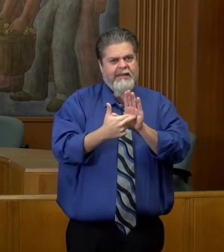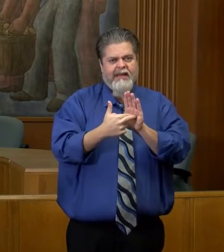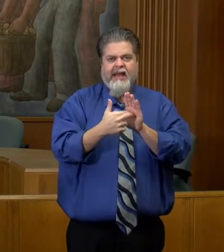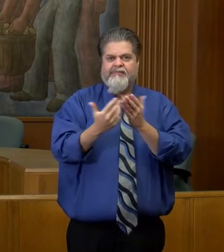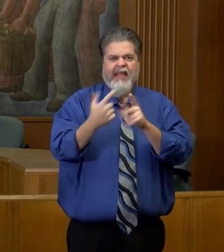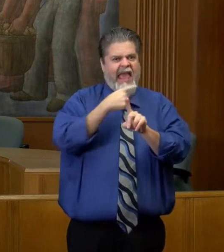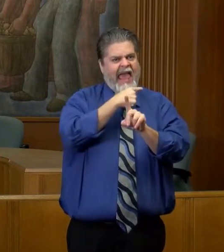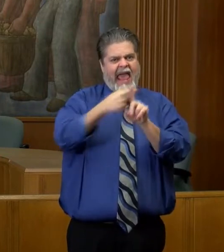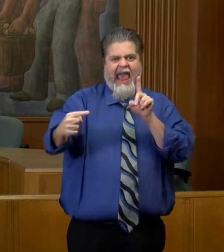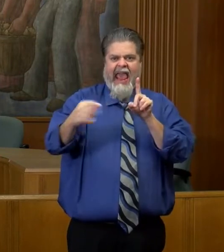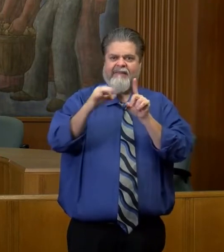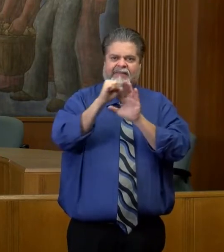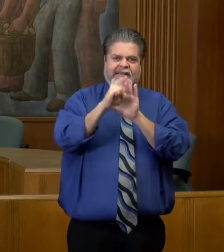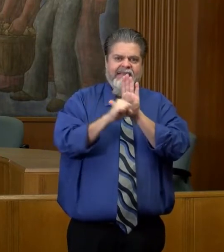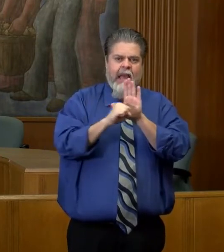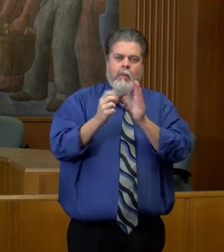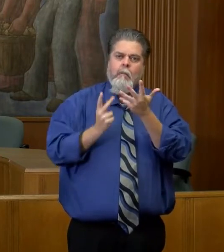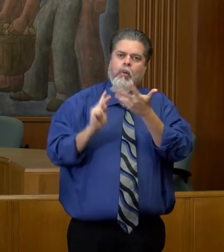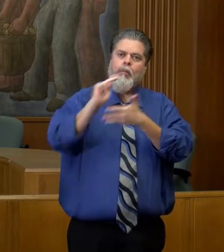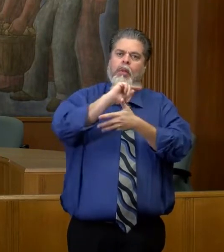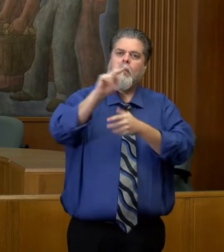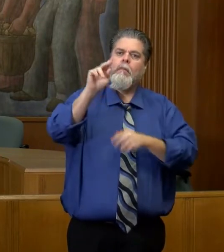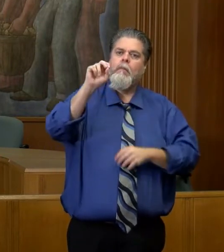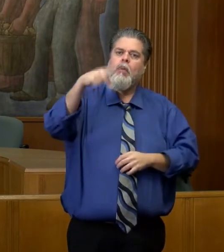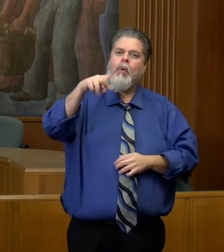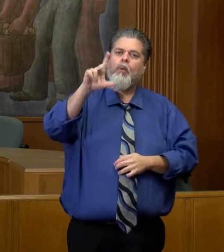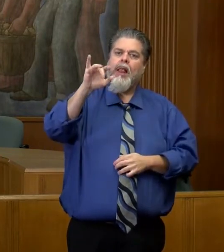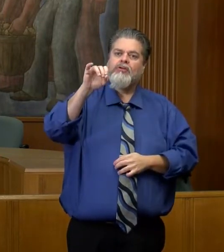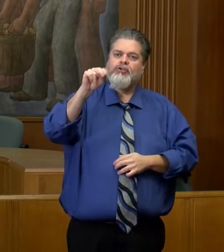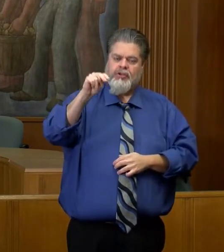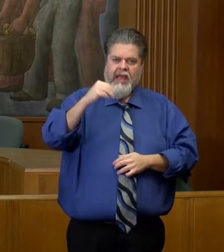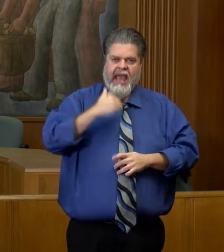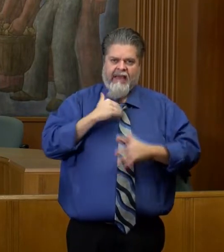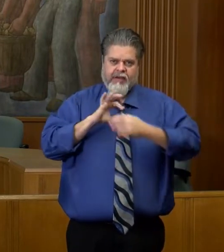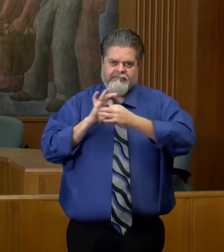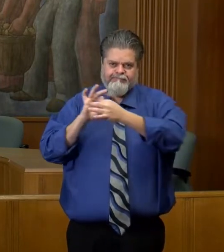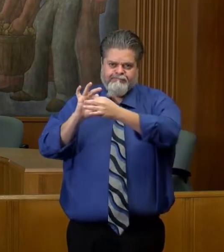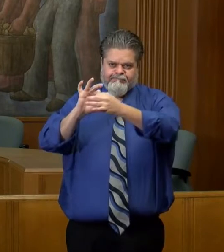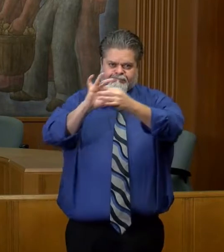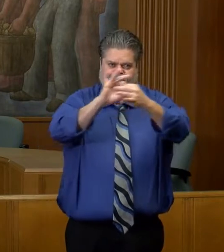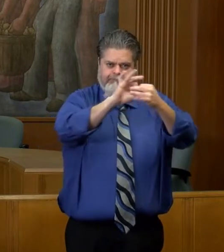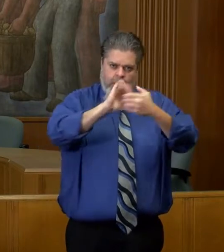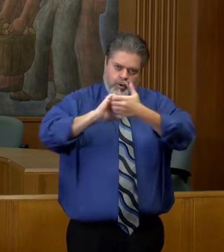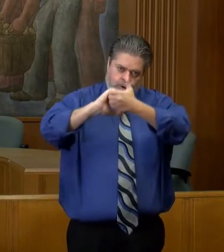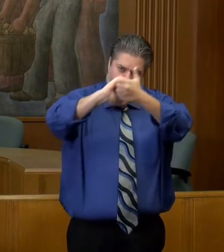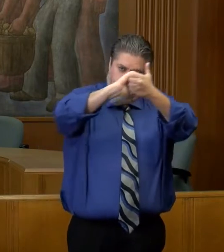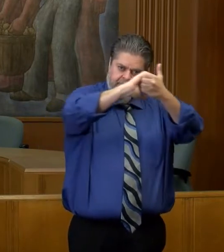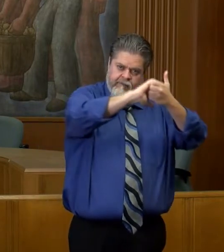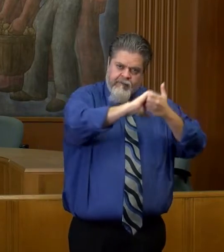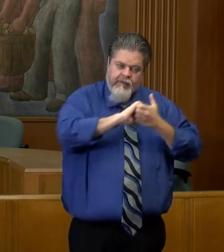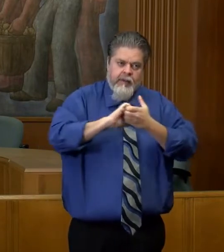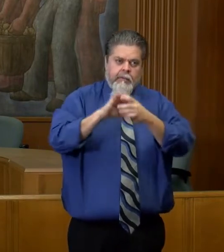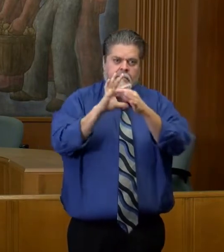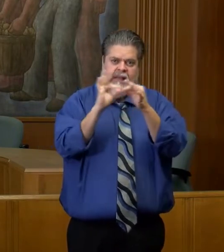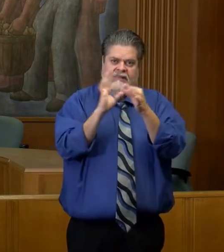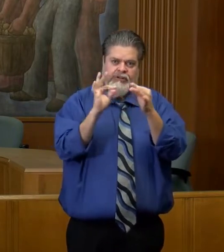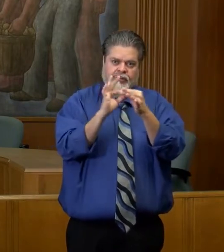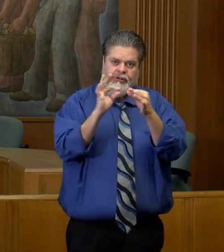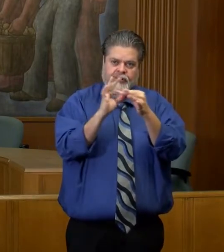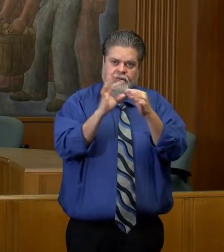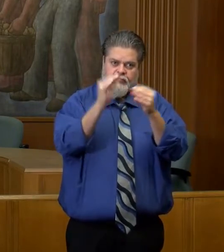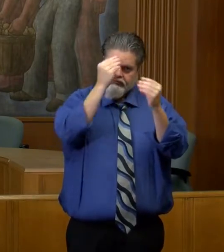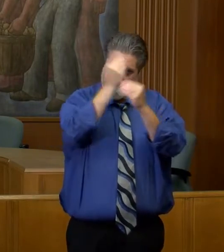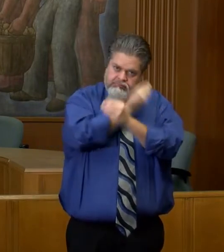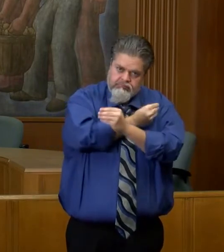half of South Dakota's population. We send out a unified message of what we need from our communities right now,